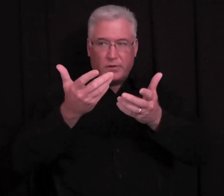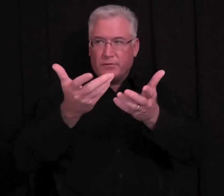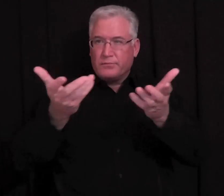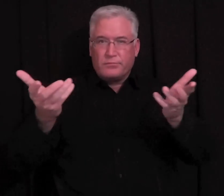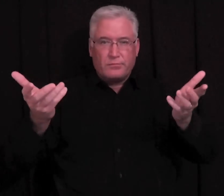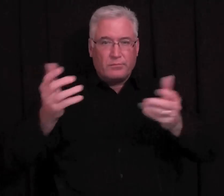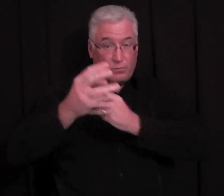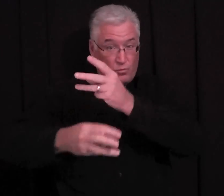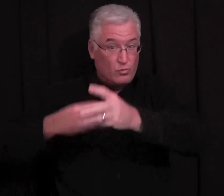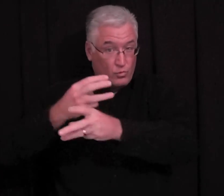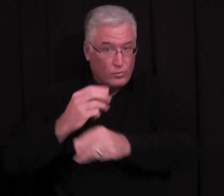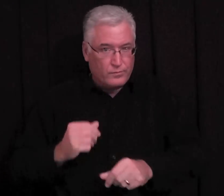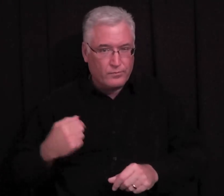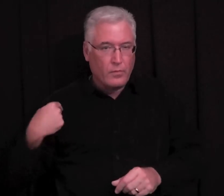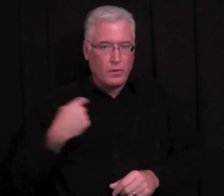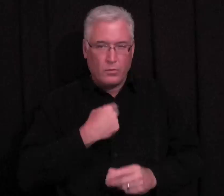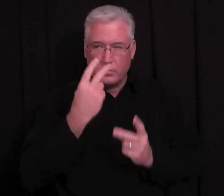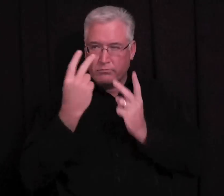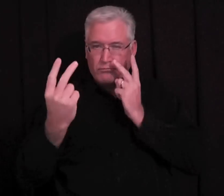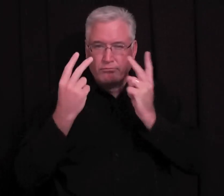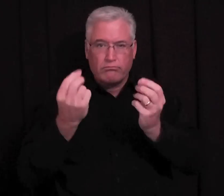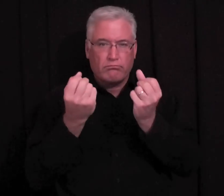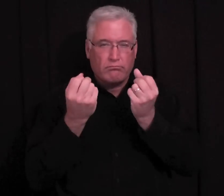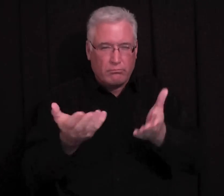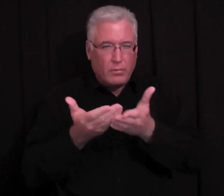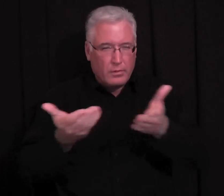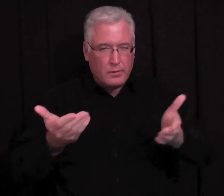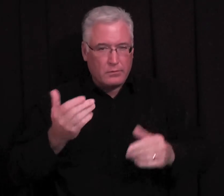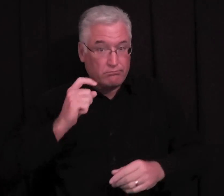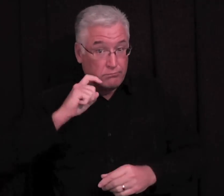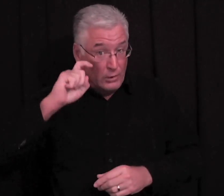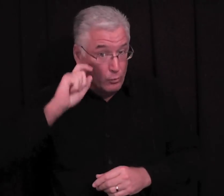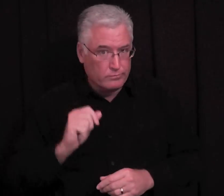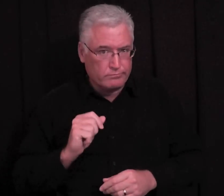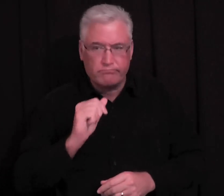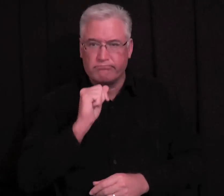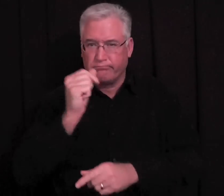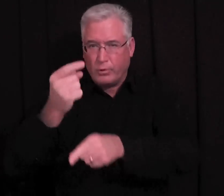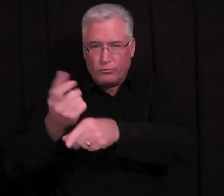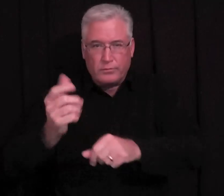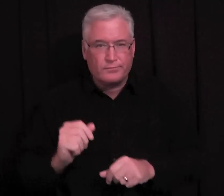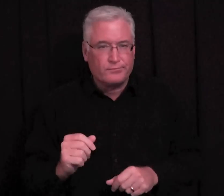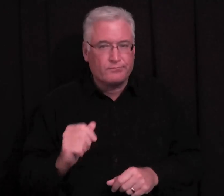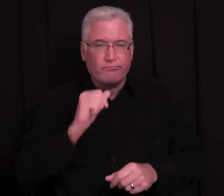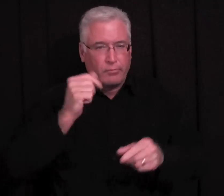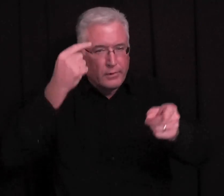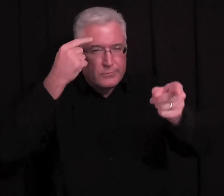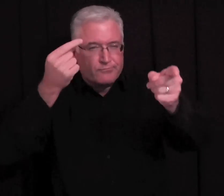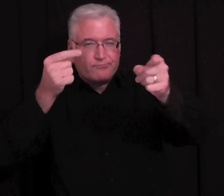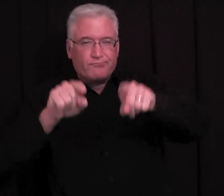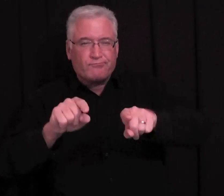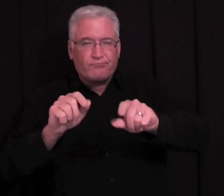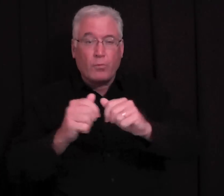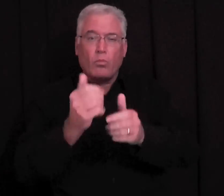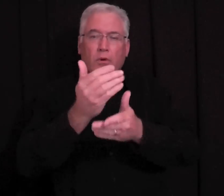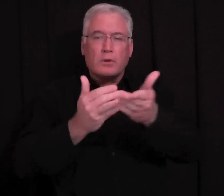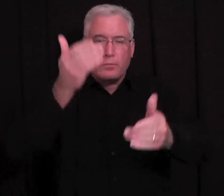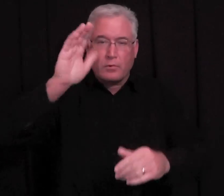We live in a world, you know, that we see many things, you know, that are sexual that aren't right. You know, they don't agree with